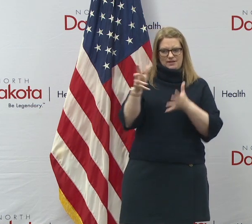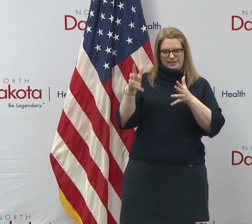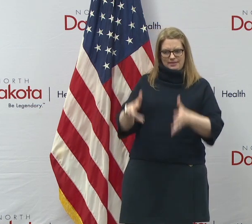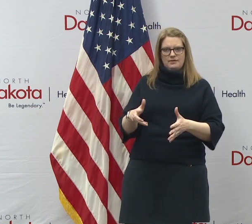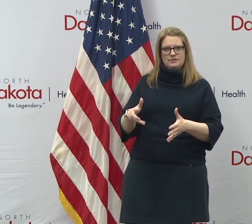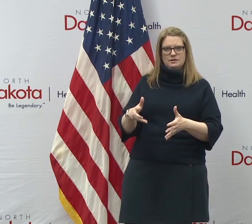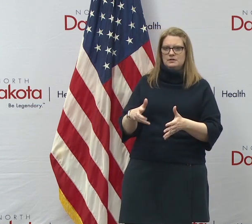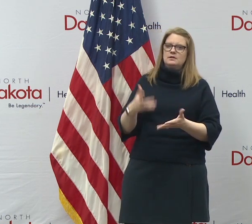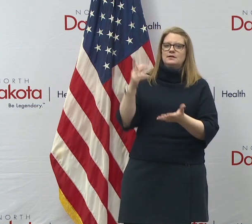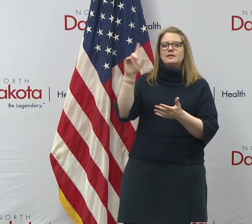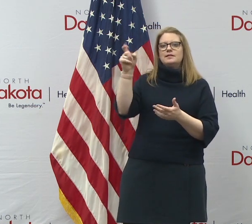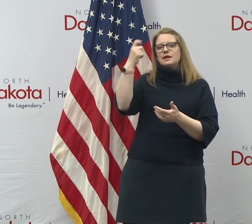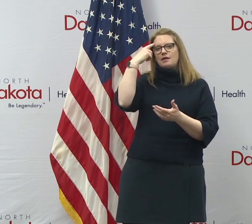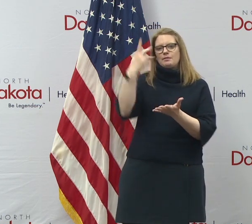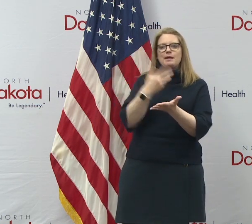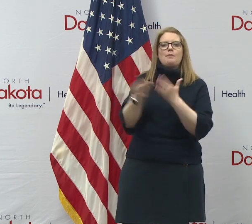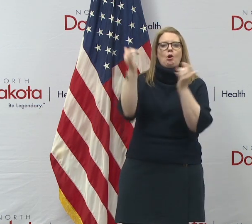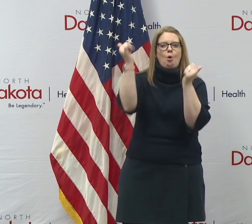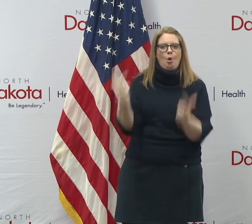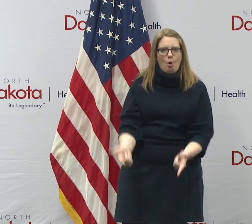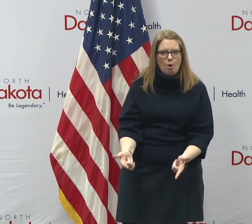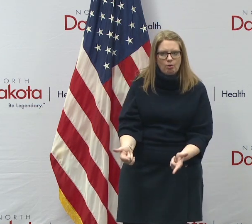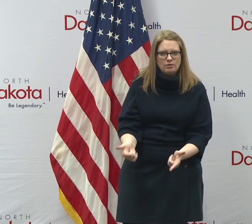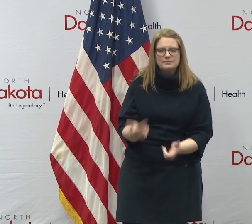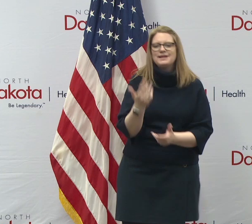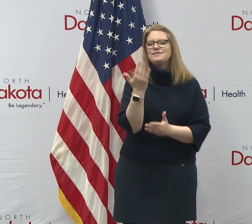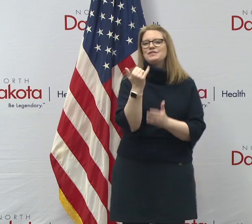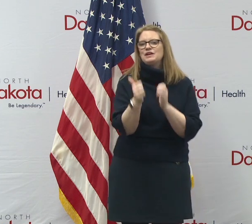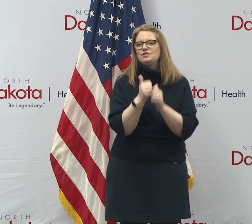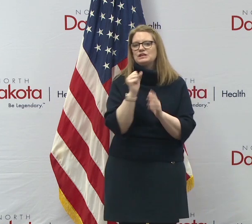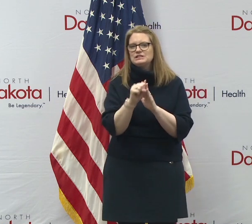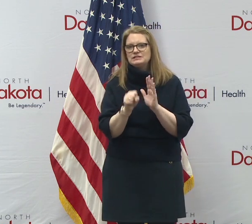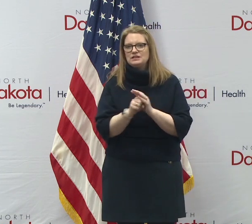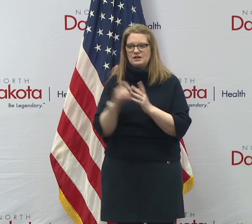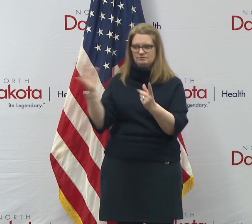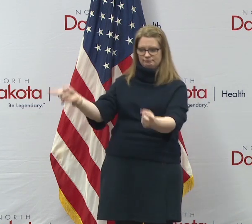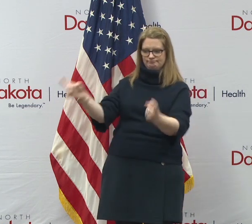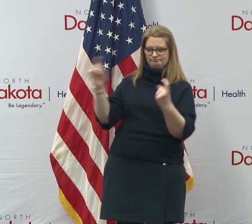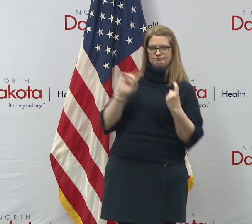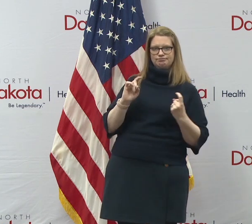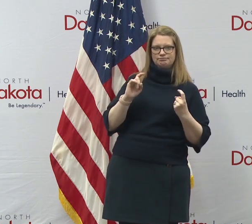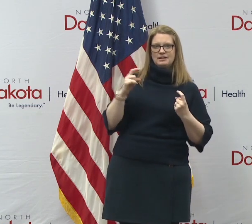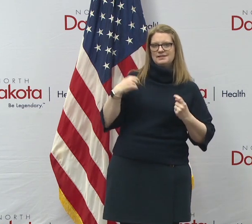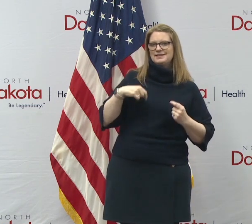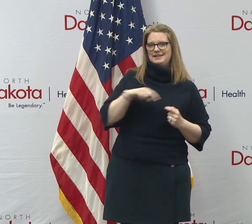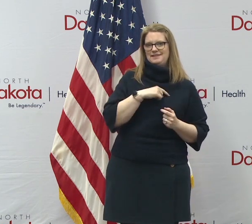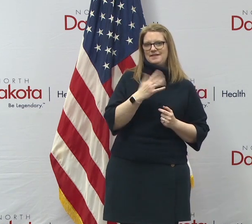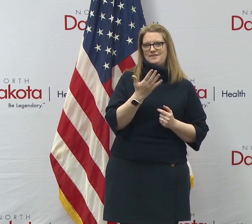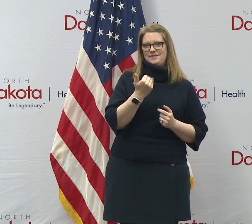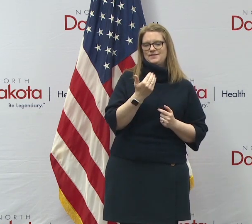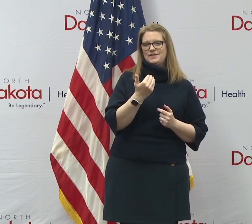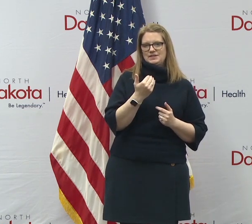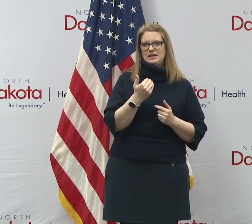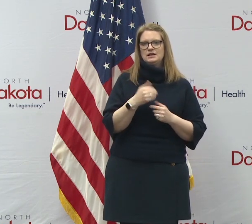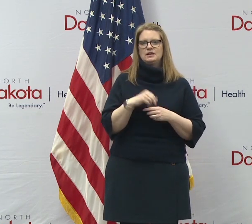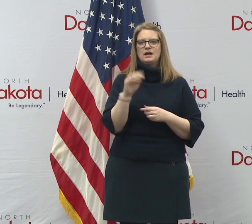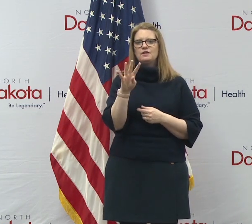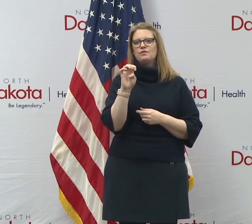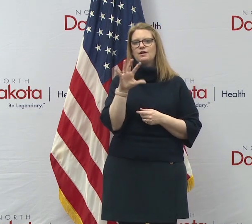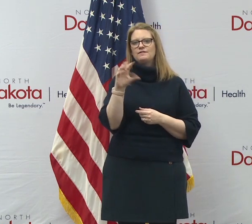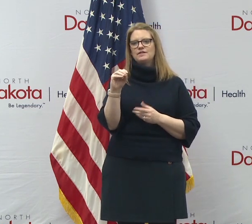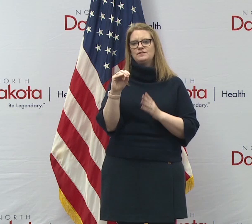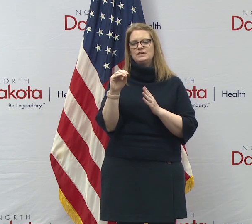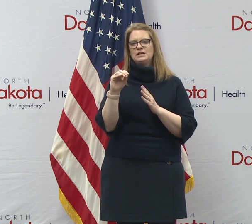are coming to the states, thankfully 15 per each state. So we get 15, just like other states. And then 450 that are coming to,